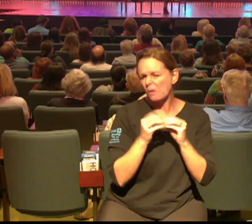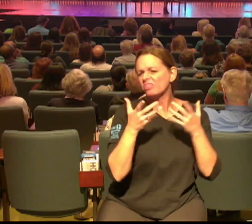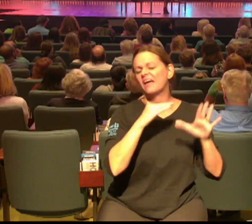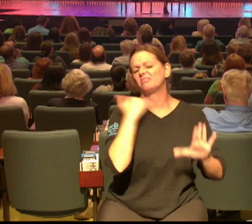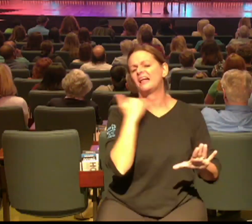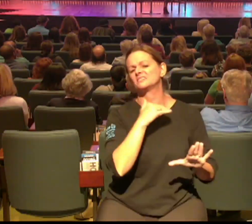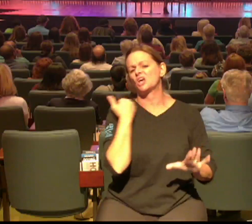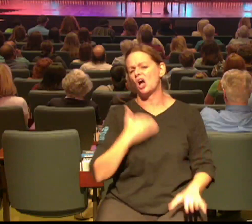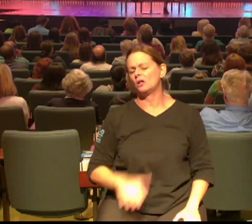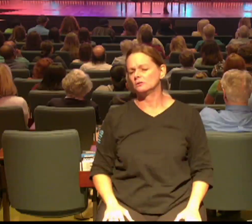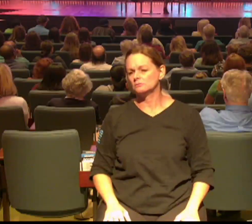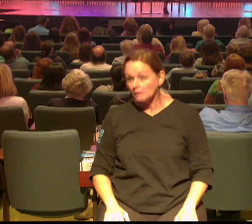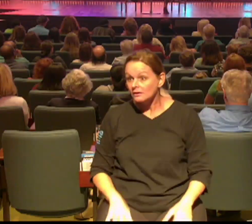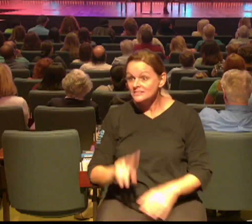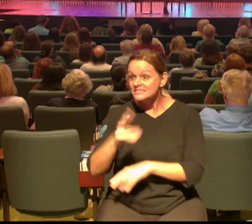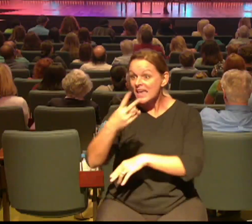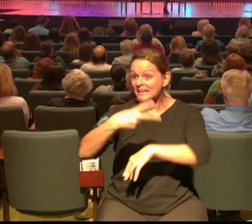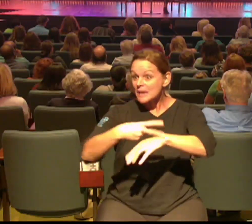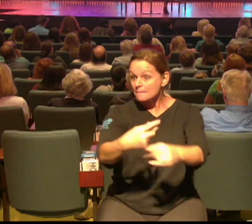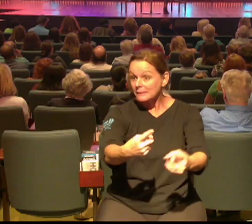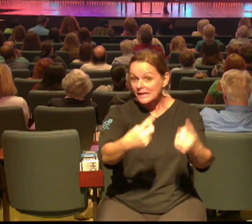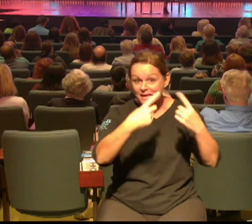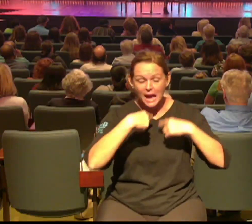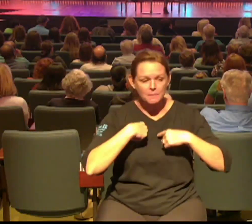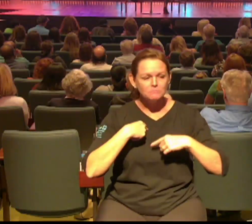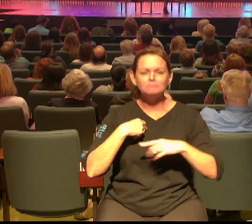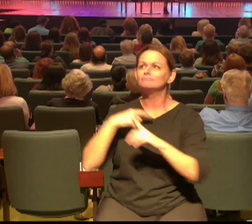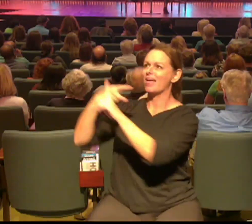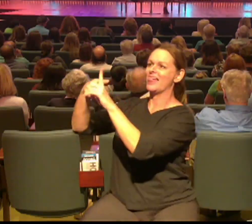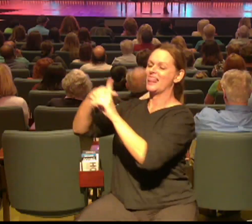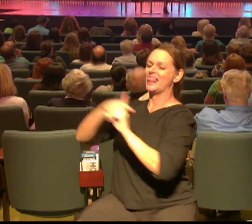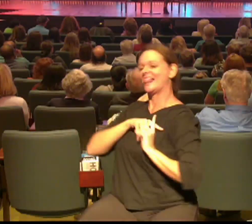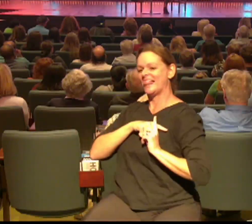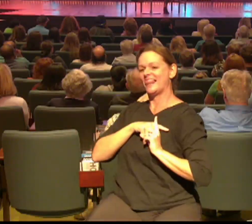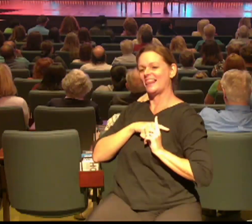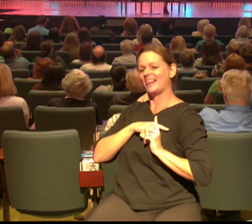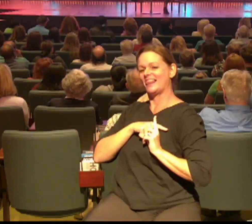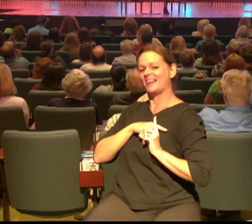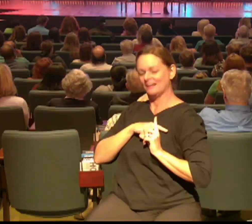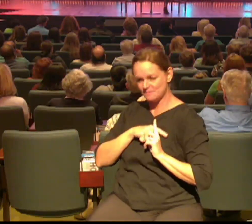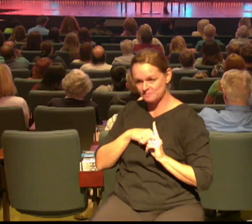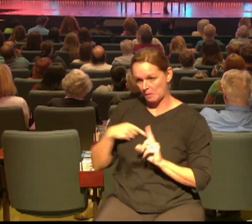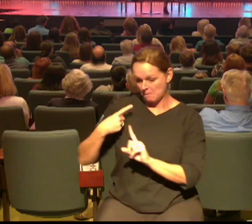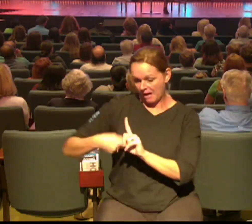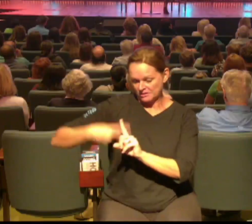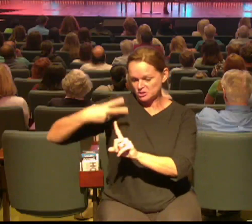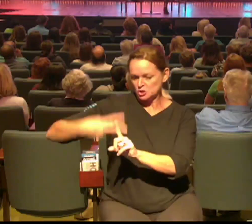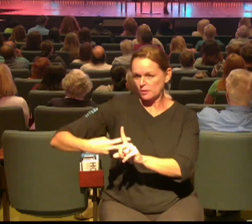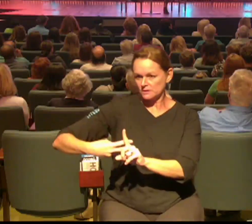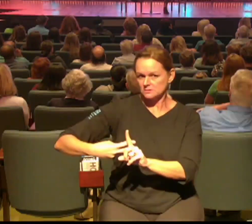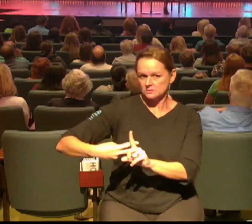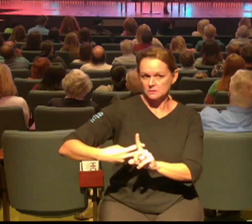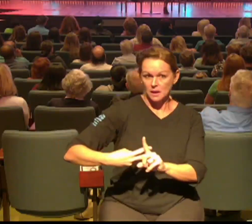time is when she accepted the Lord as her Savior Jesus Christ a couple of months later my sister 14 years old accepts Christ